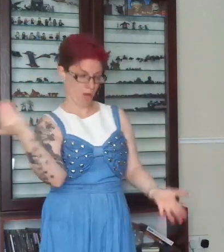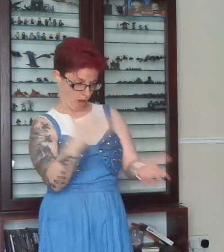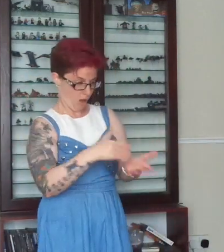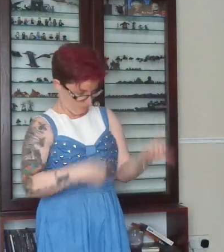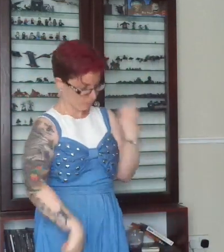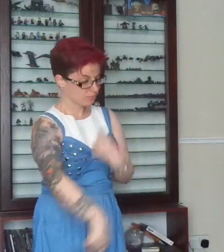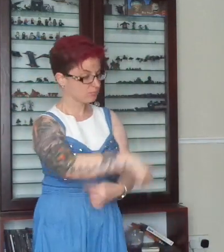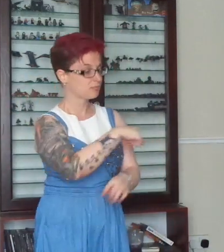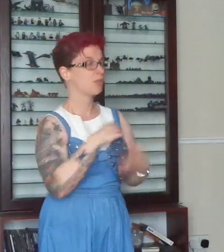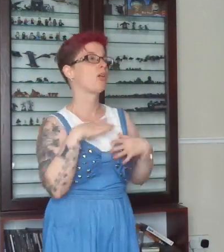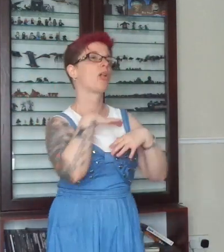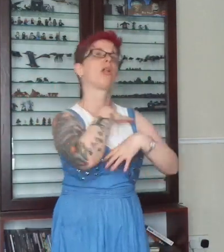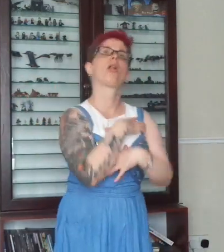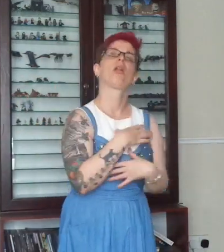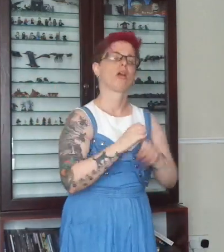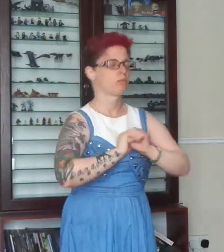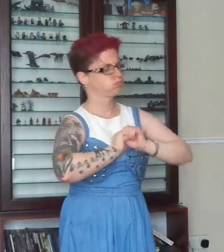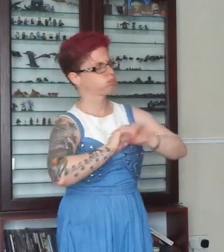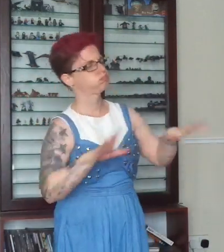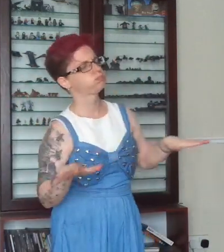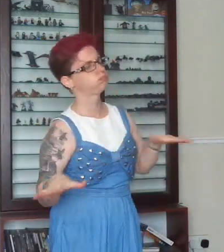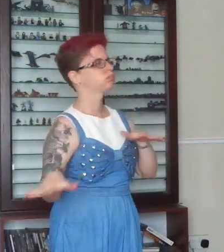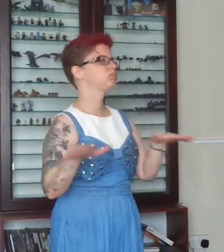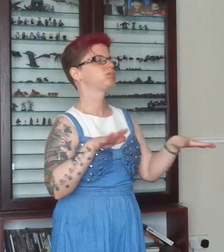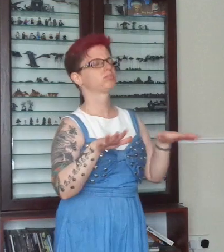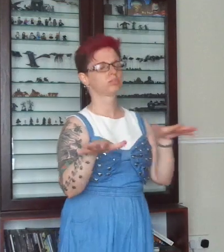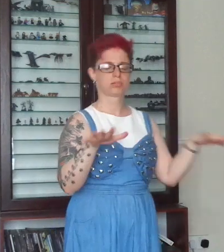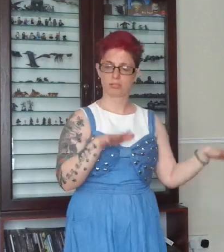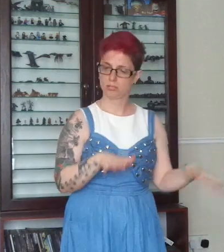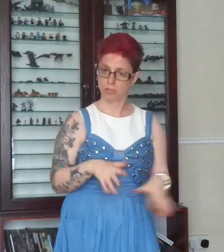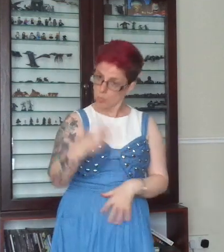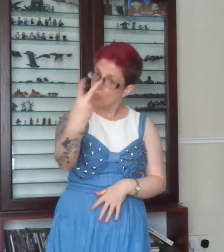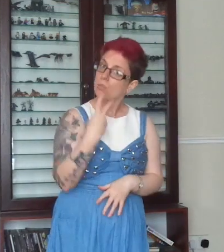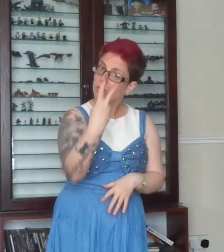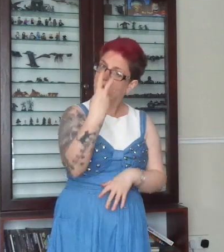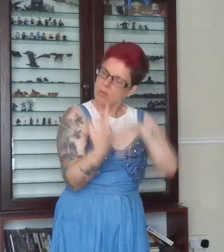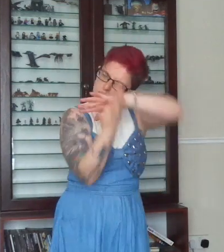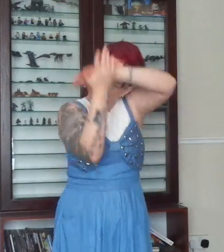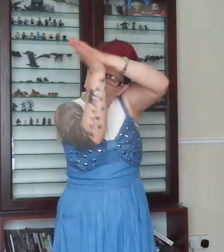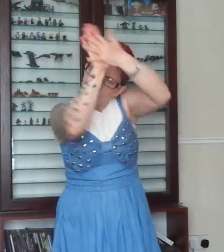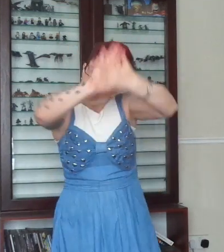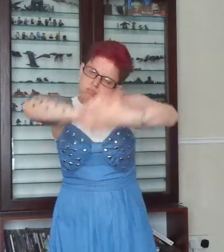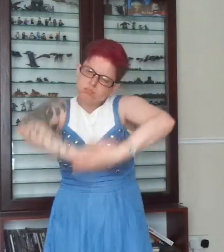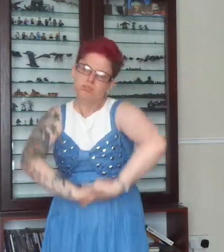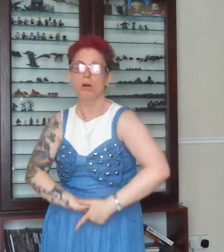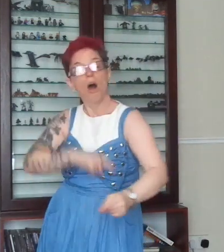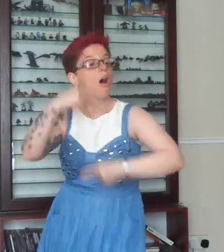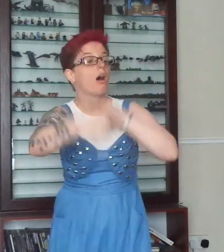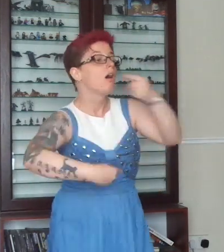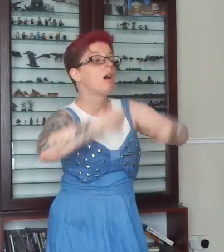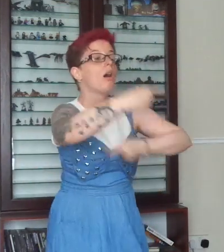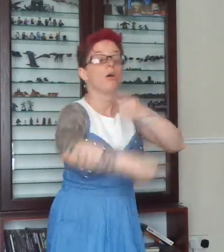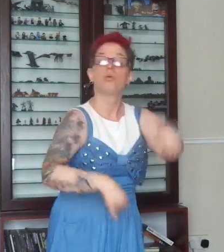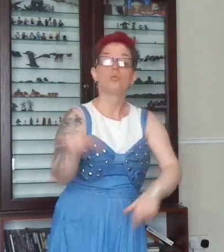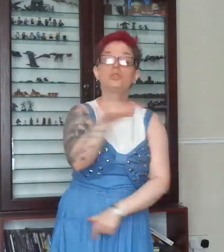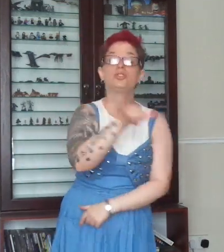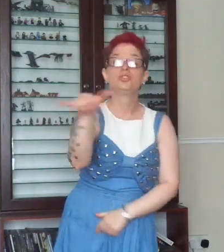I was lost till I found you I